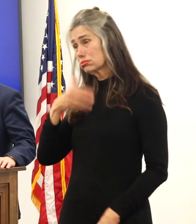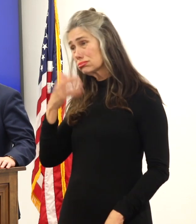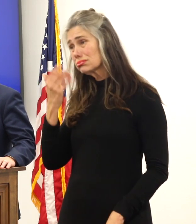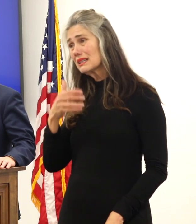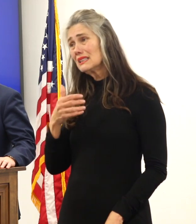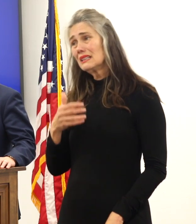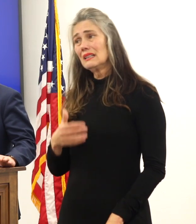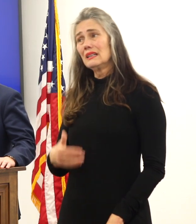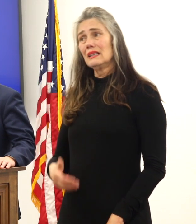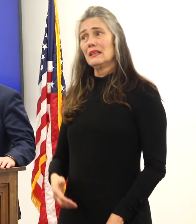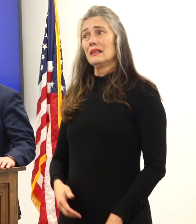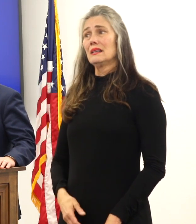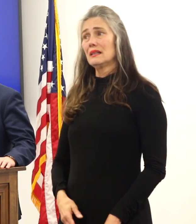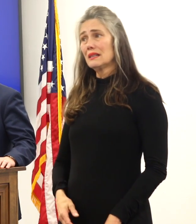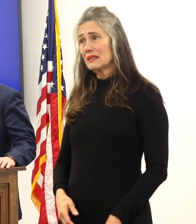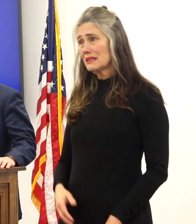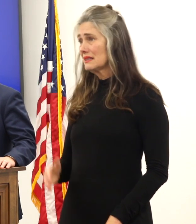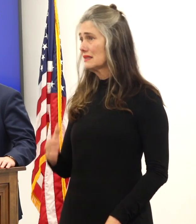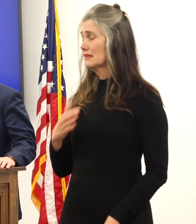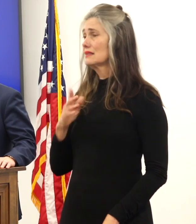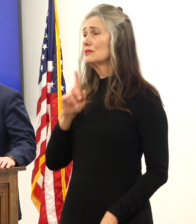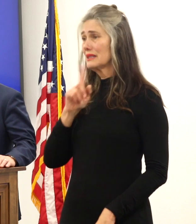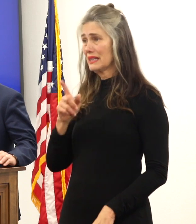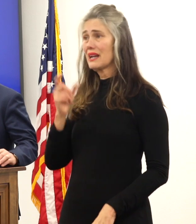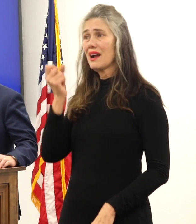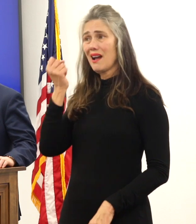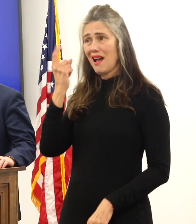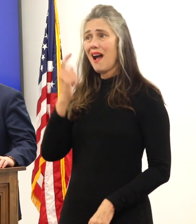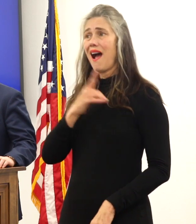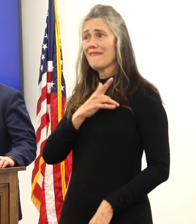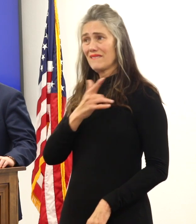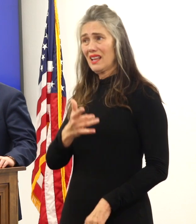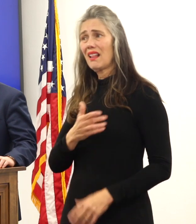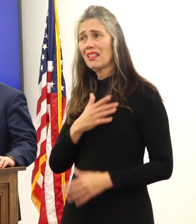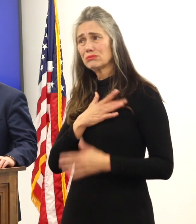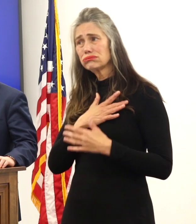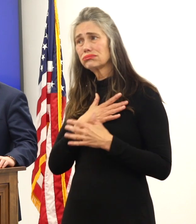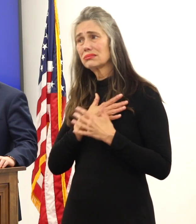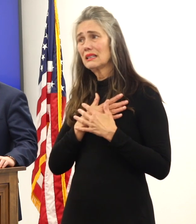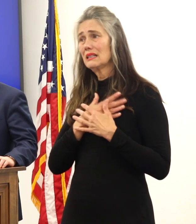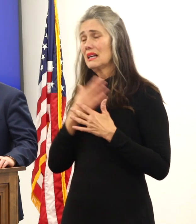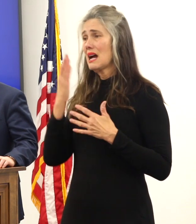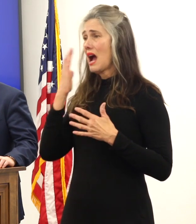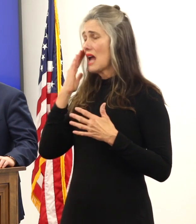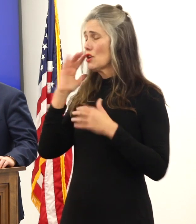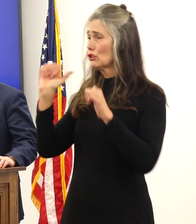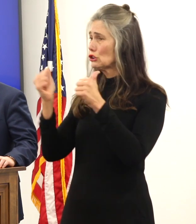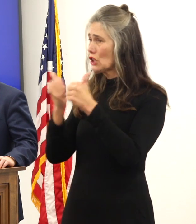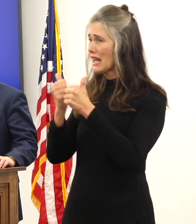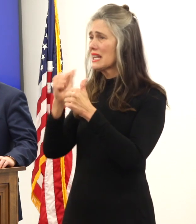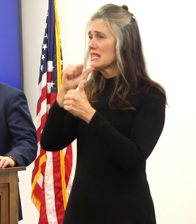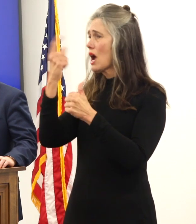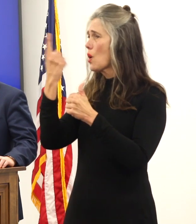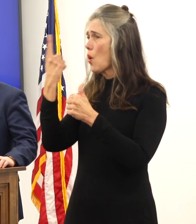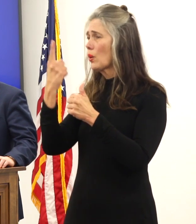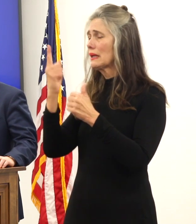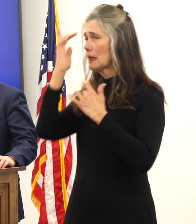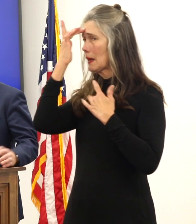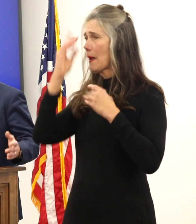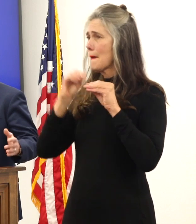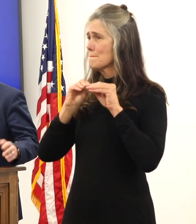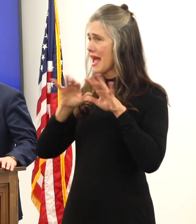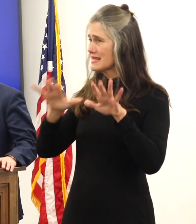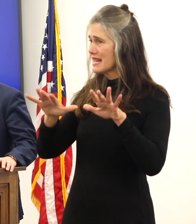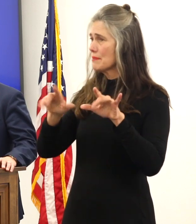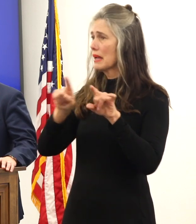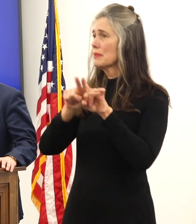i i i i feel for them and this is going to be incredibly challenging not just the stress of a pandemic but also the